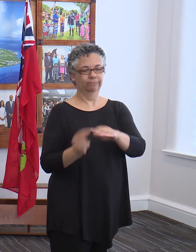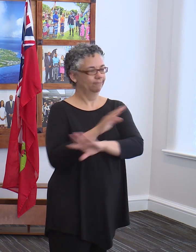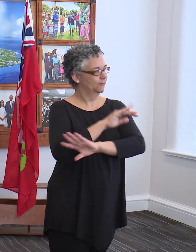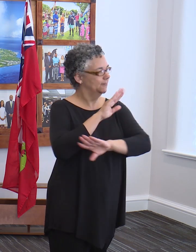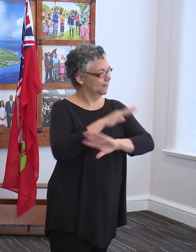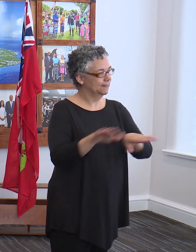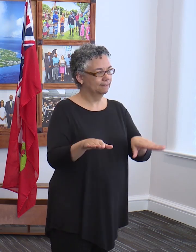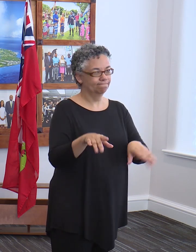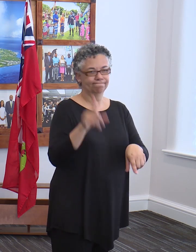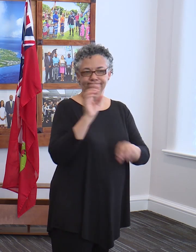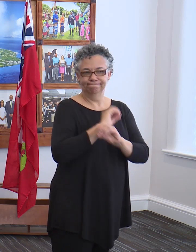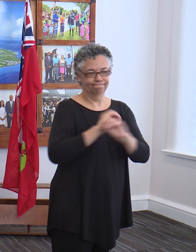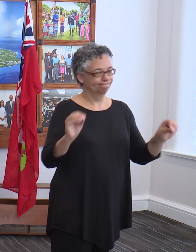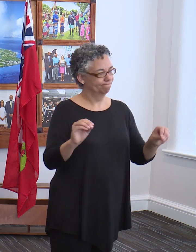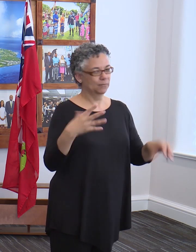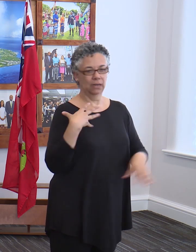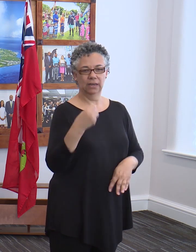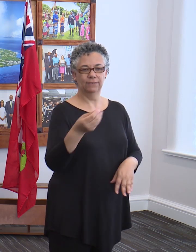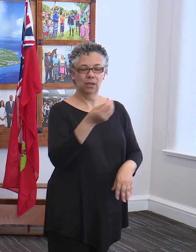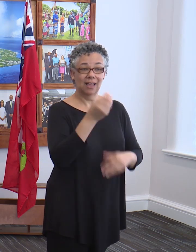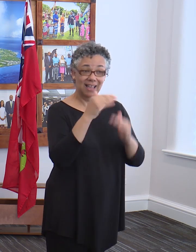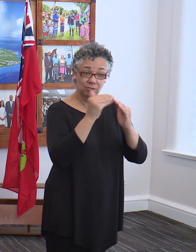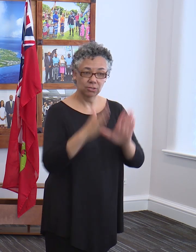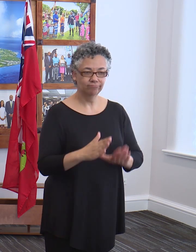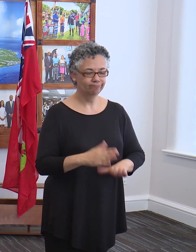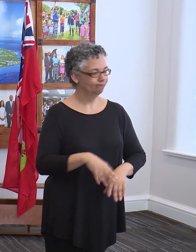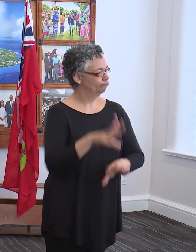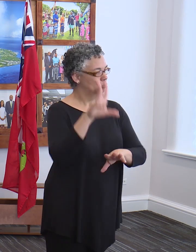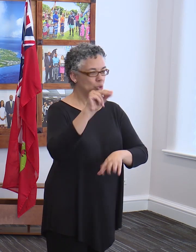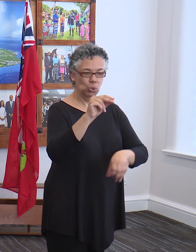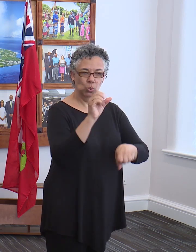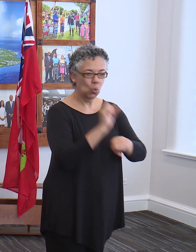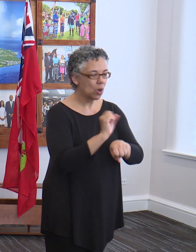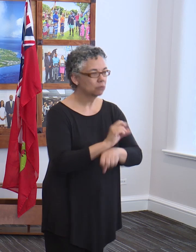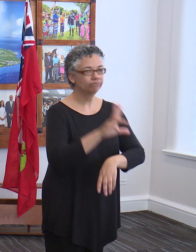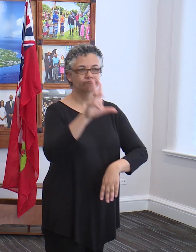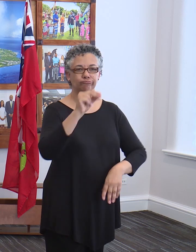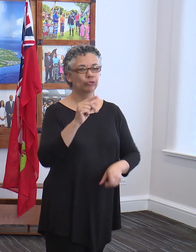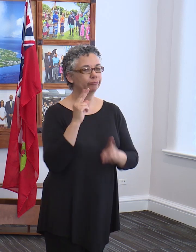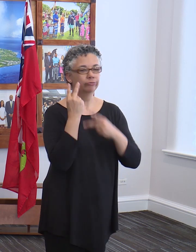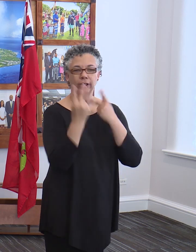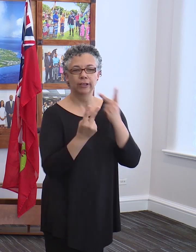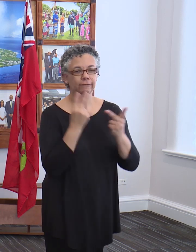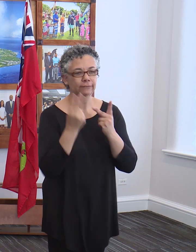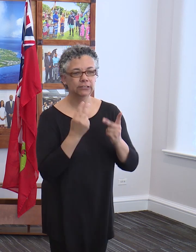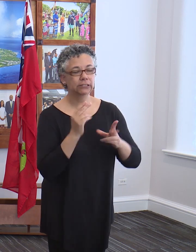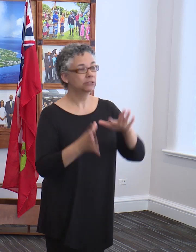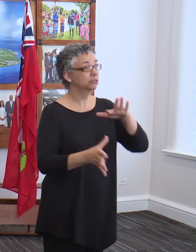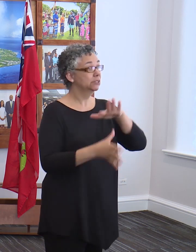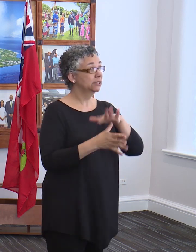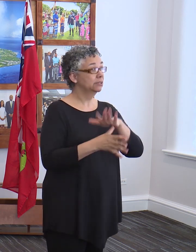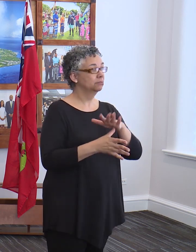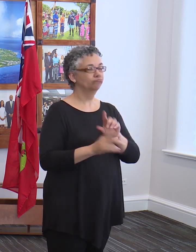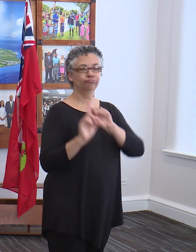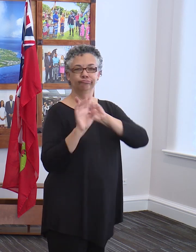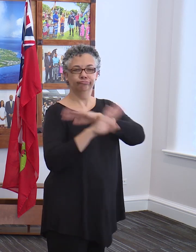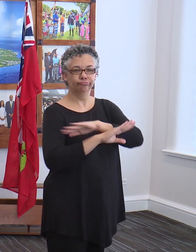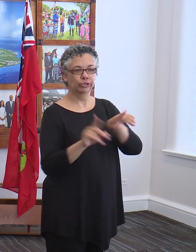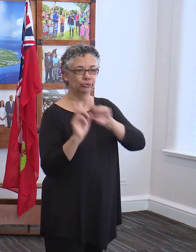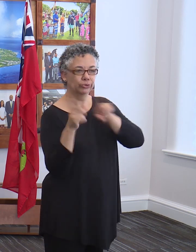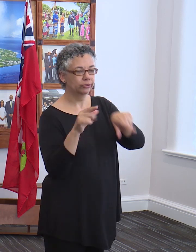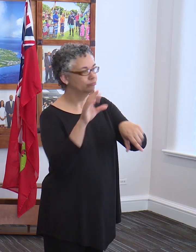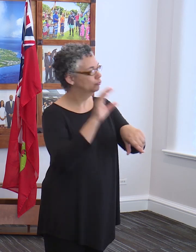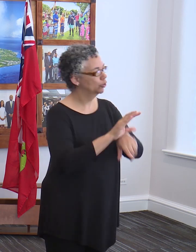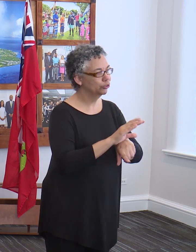that you should not go to work, you should not visit seniors, you should attend, you should not attend church or church